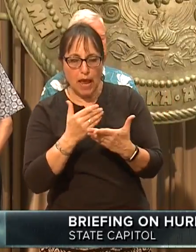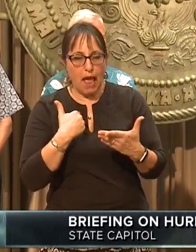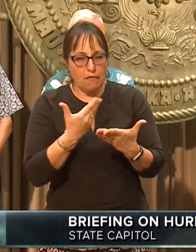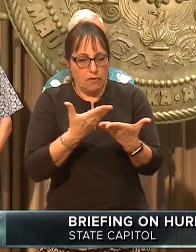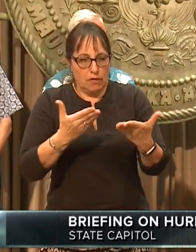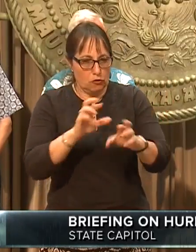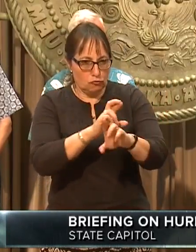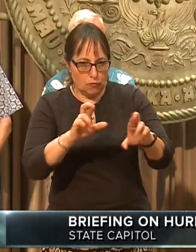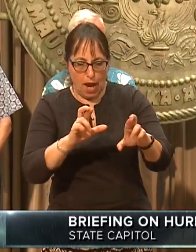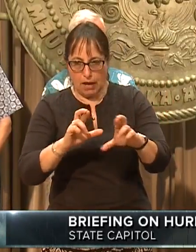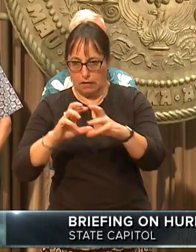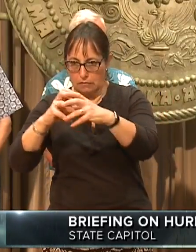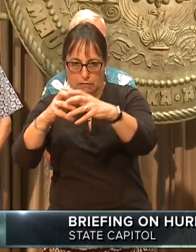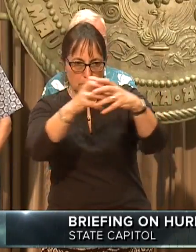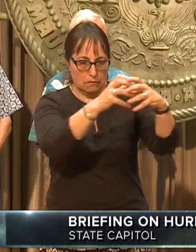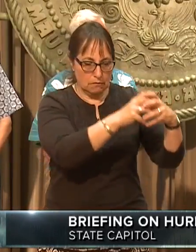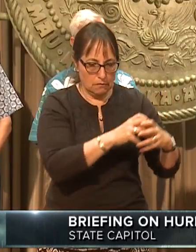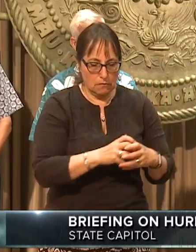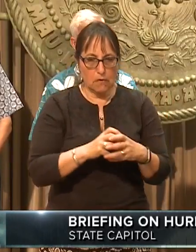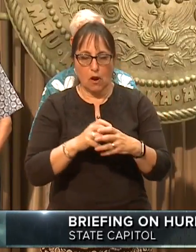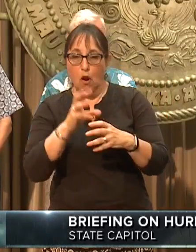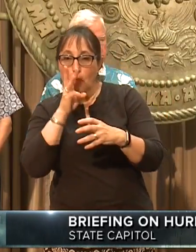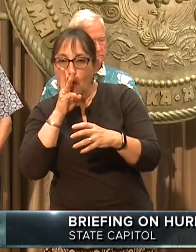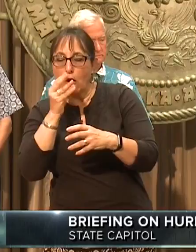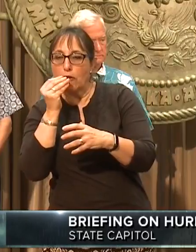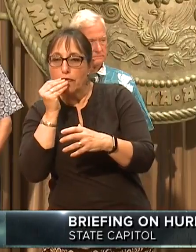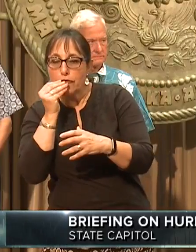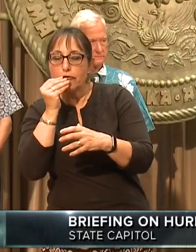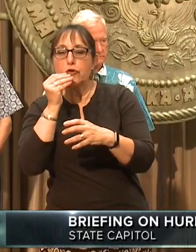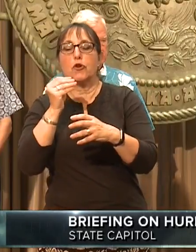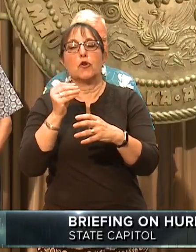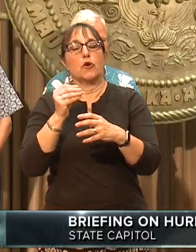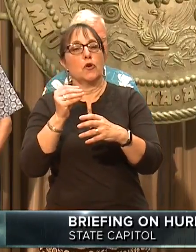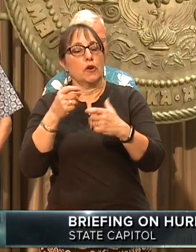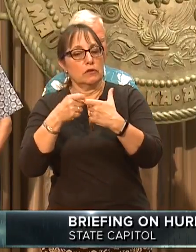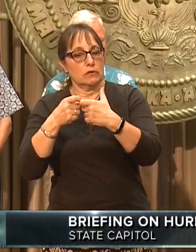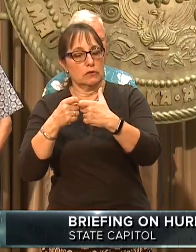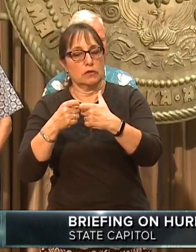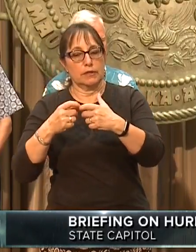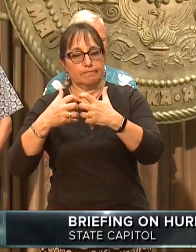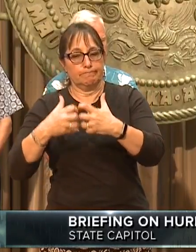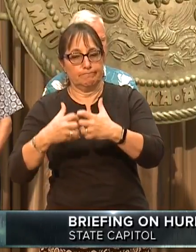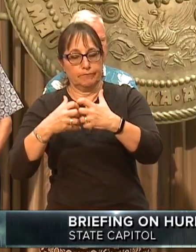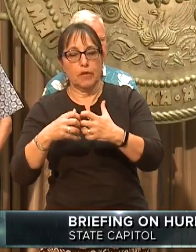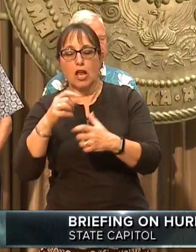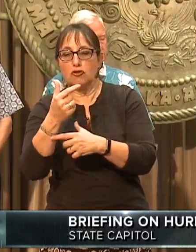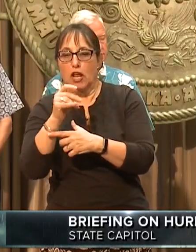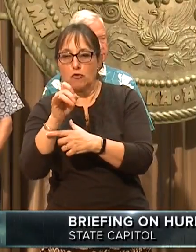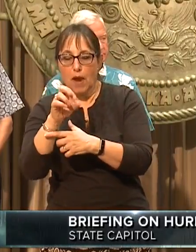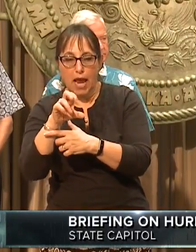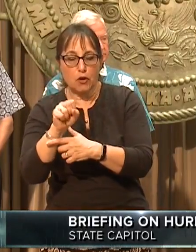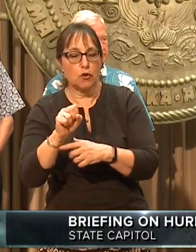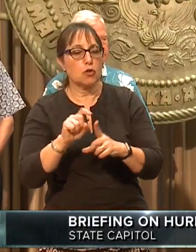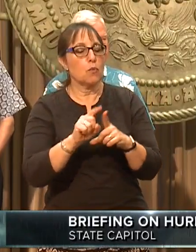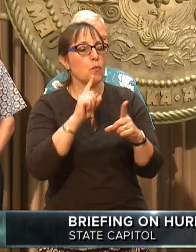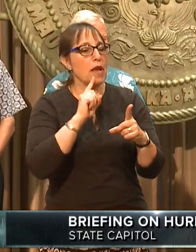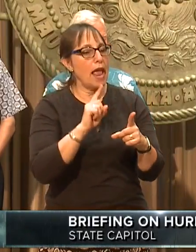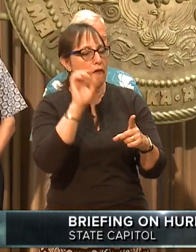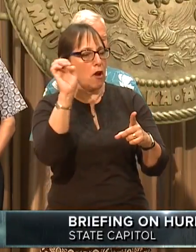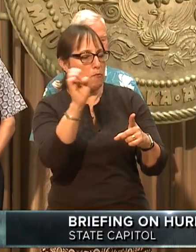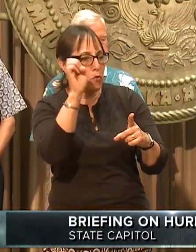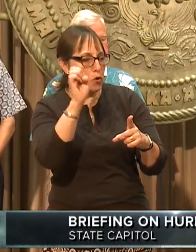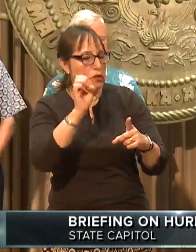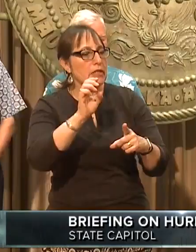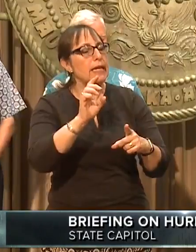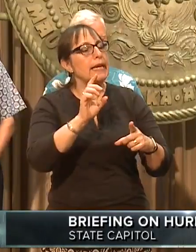strategically, water, food, generators. I have urban search and rescue teams and disaster medical